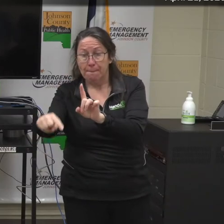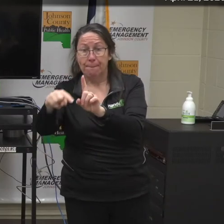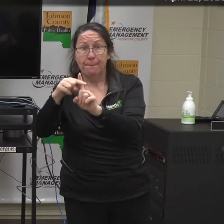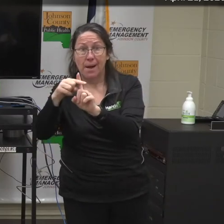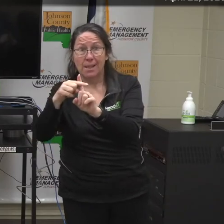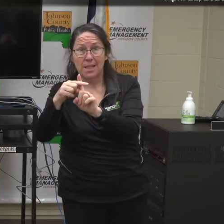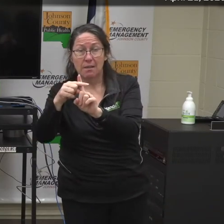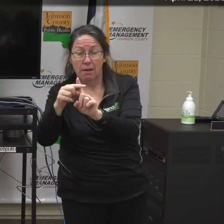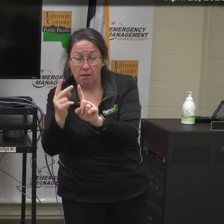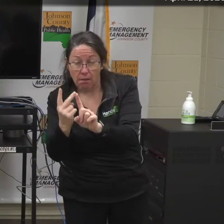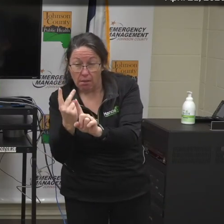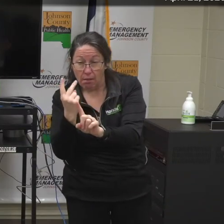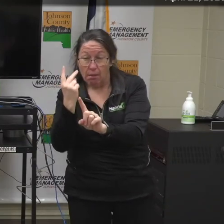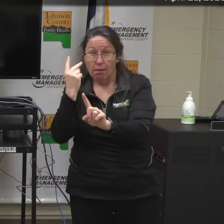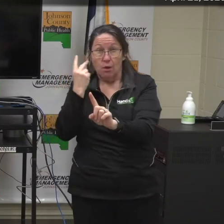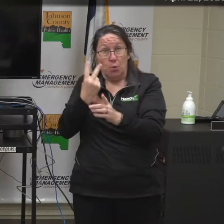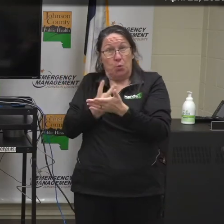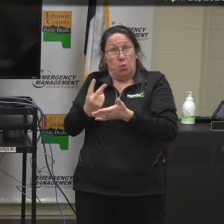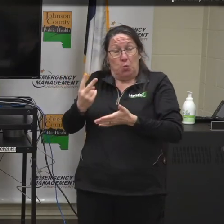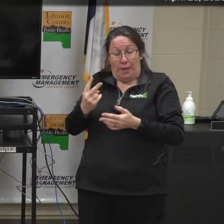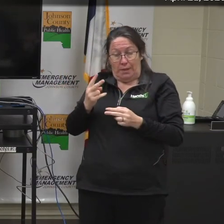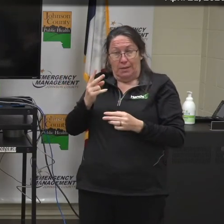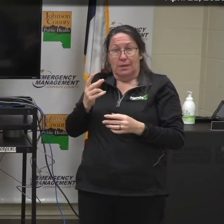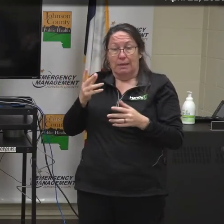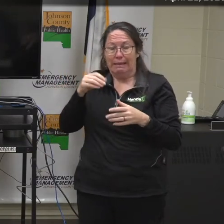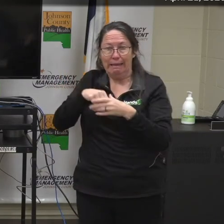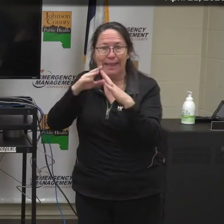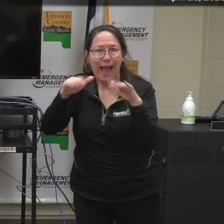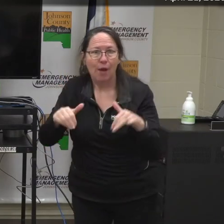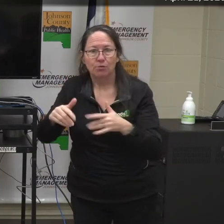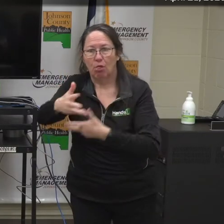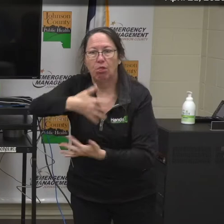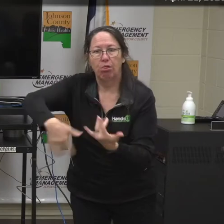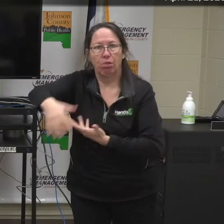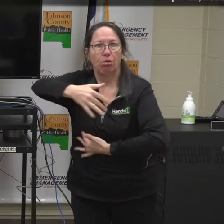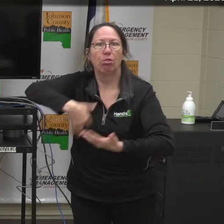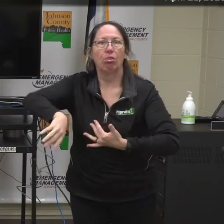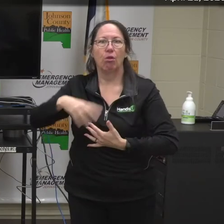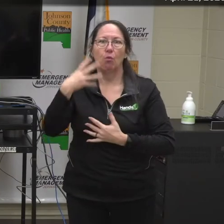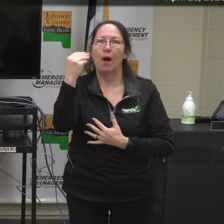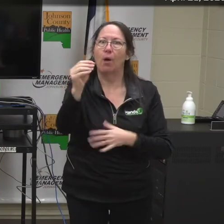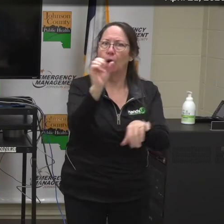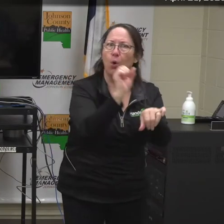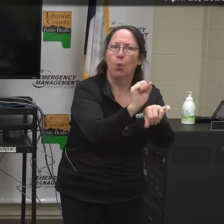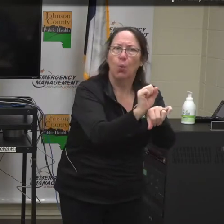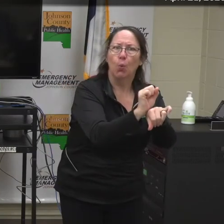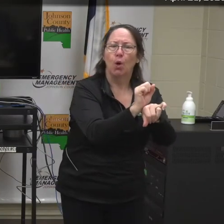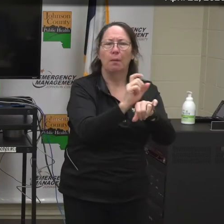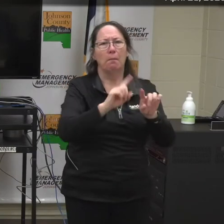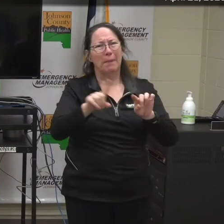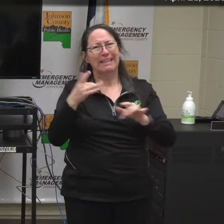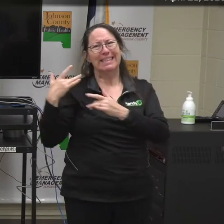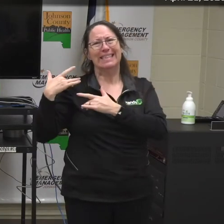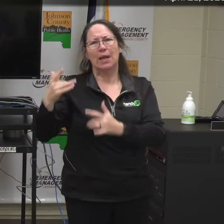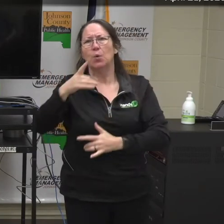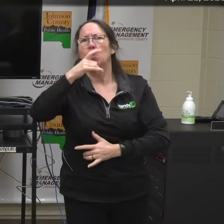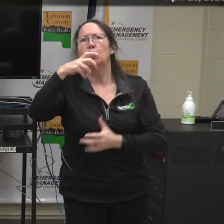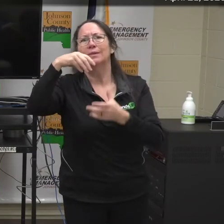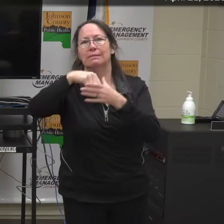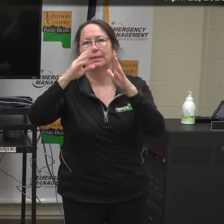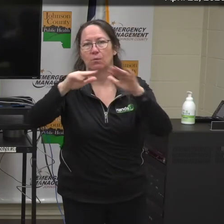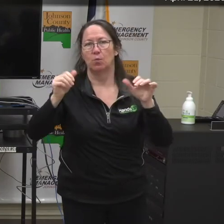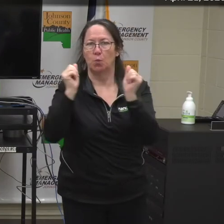instances with if they've been over at their house for a long period of time, but primarily it is household contacts.